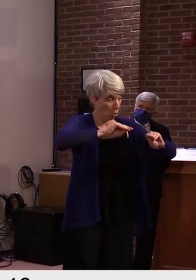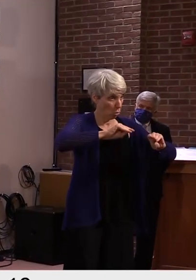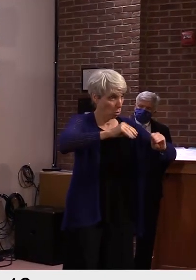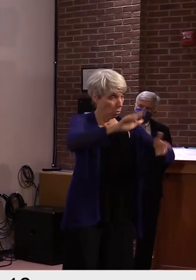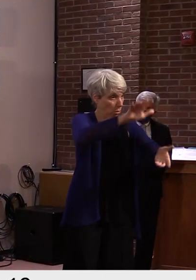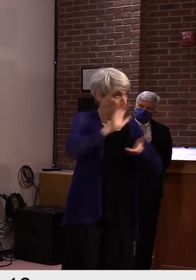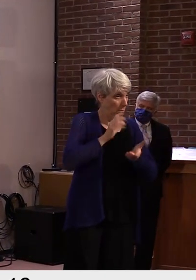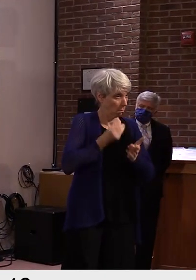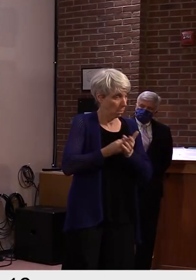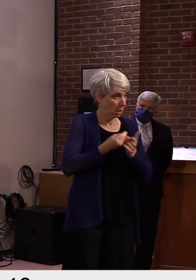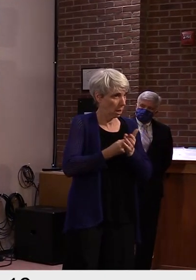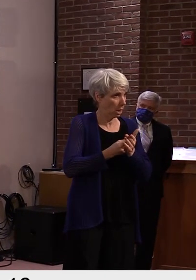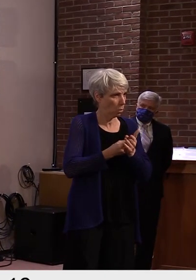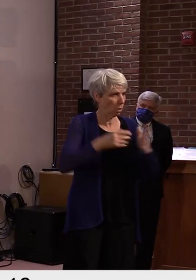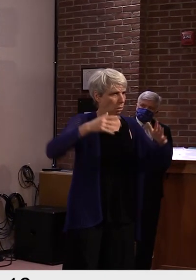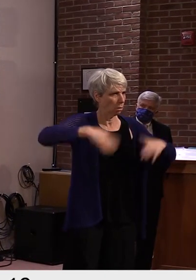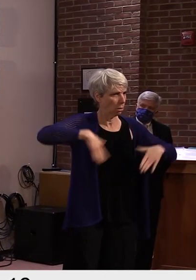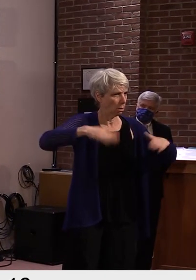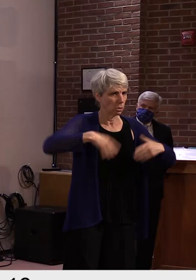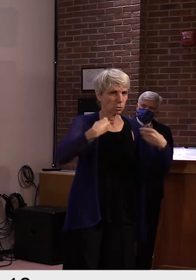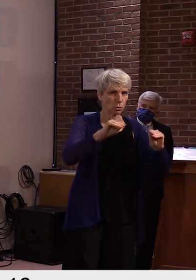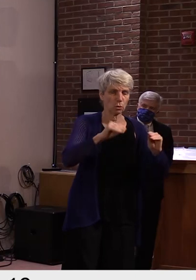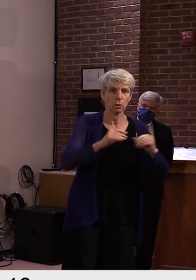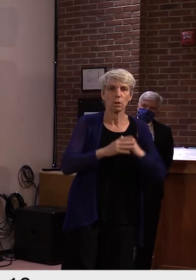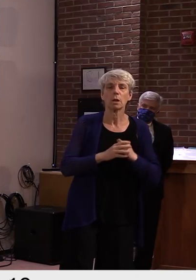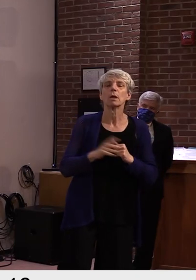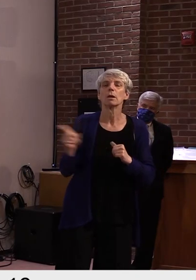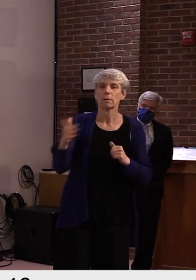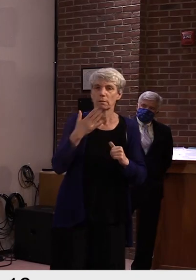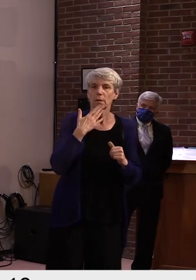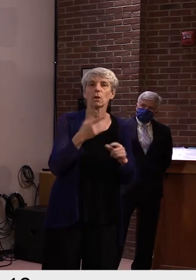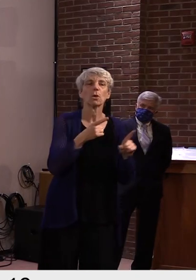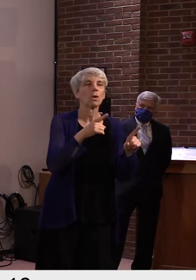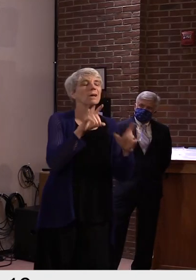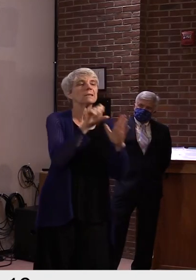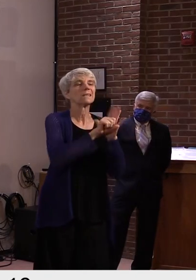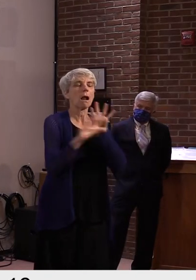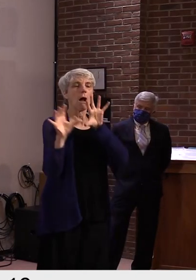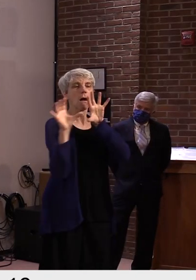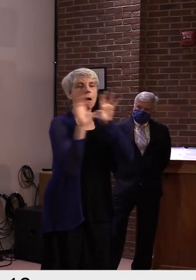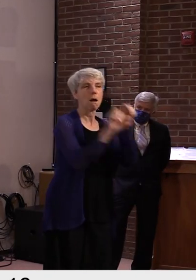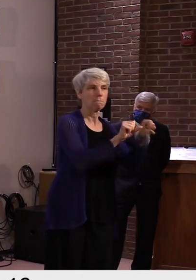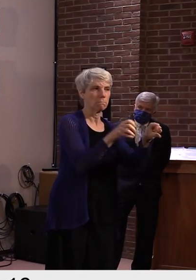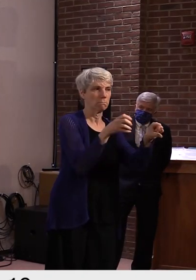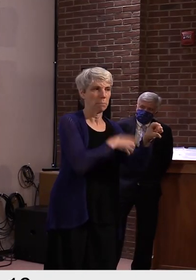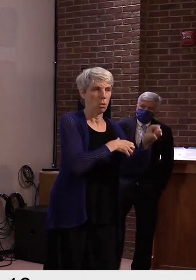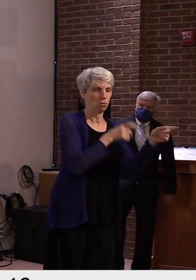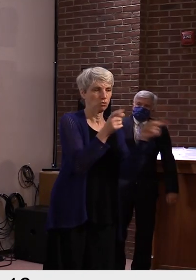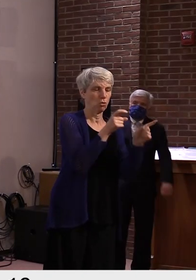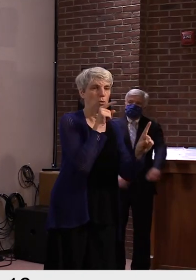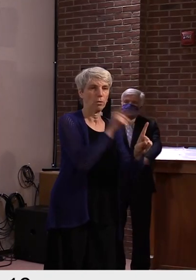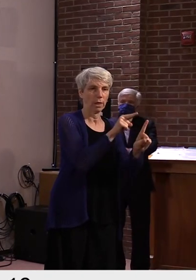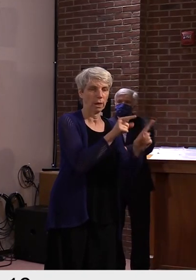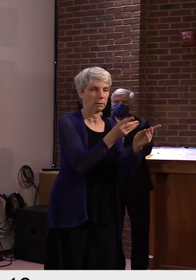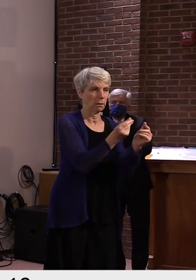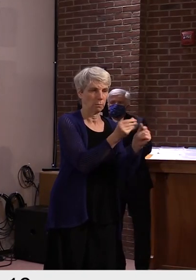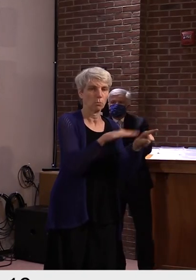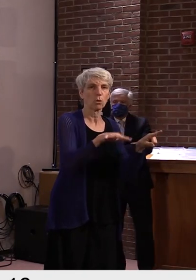So thanks for that question. We, the properties, I believe, are still owned by the state. They're not liquidated yet. There were a number of